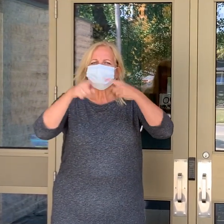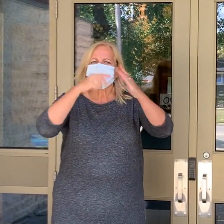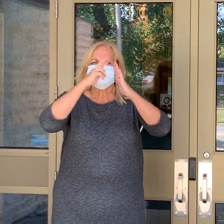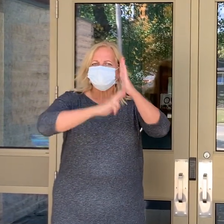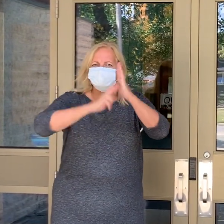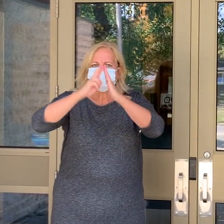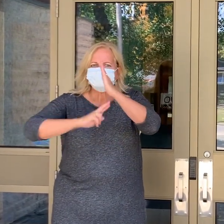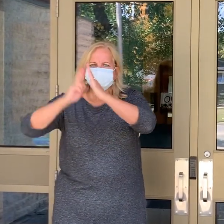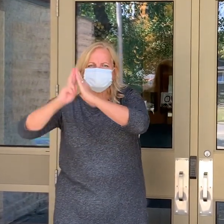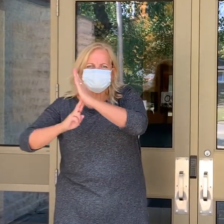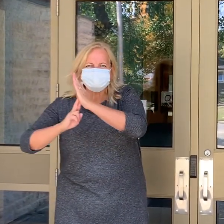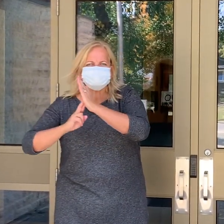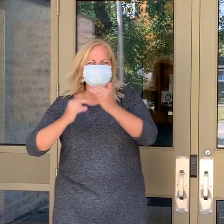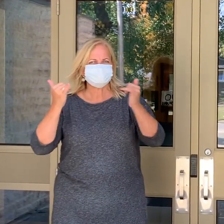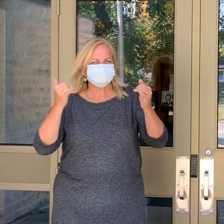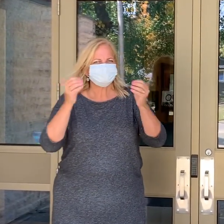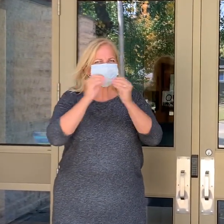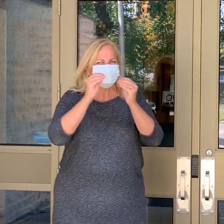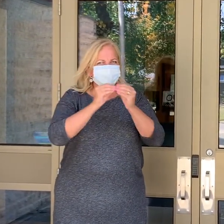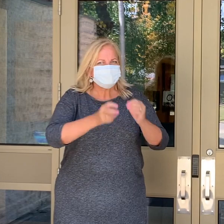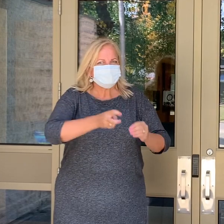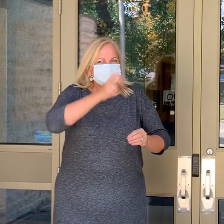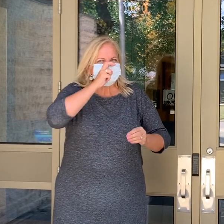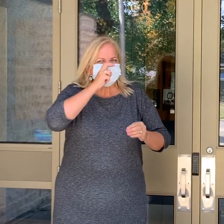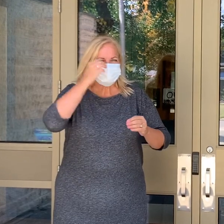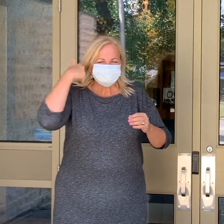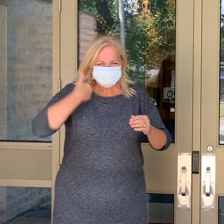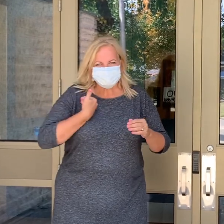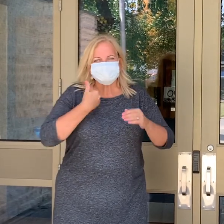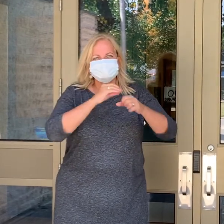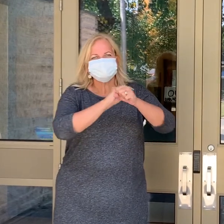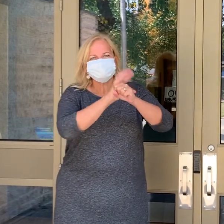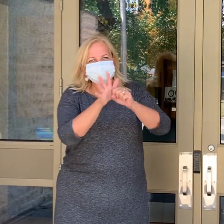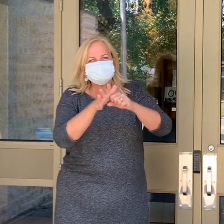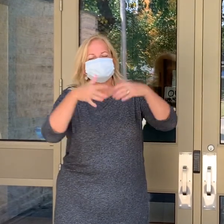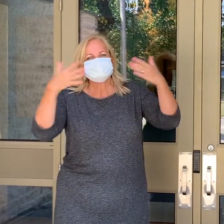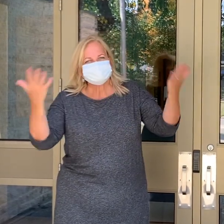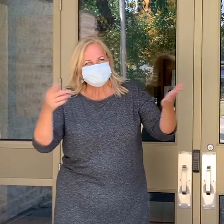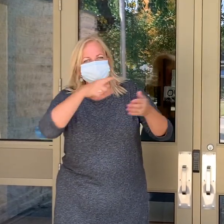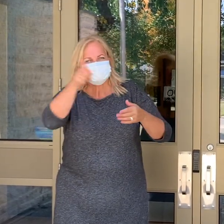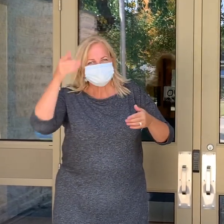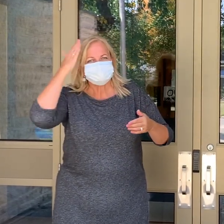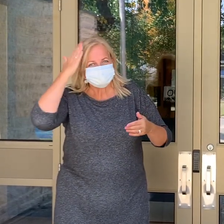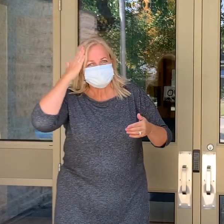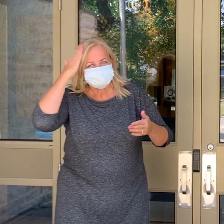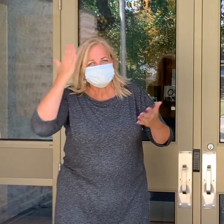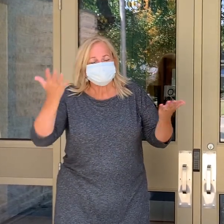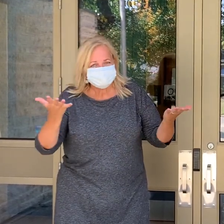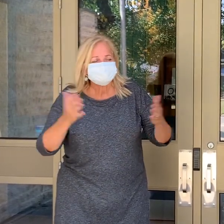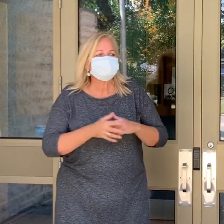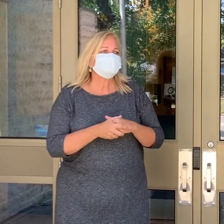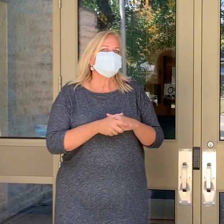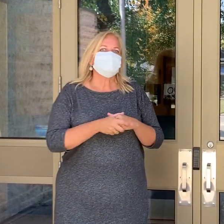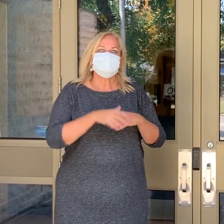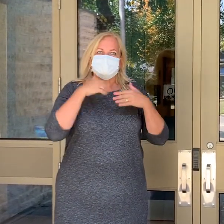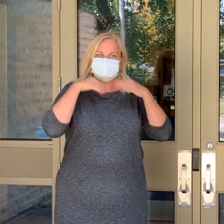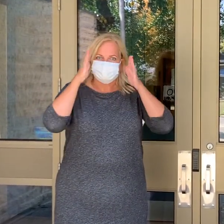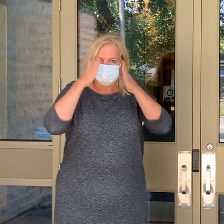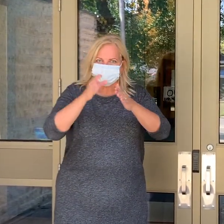I want to explain some of the rules that are being implemented now. We're trying to be a bit more strict due to COVID, as I'm sure you guys are aware